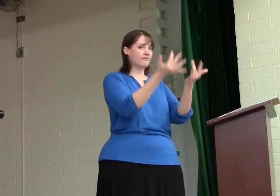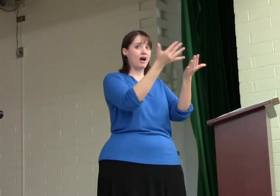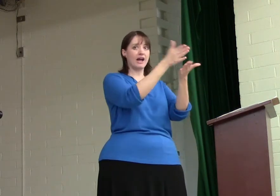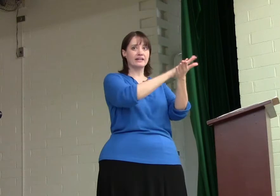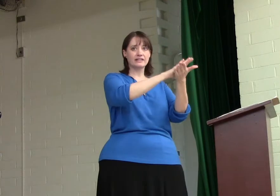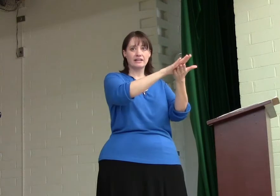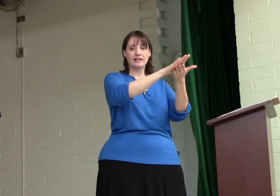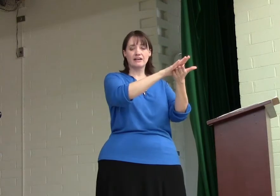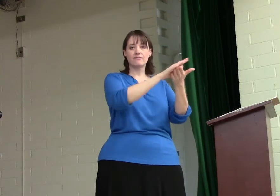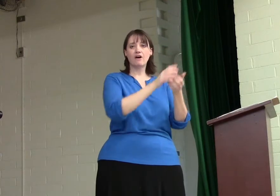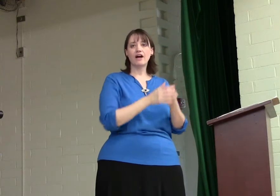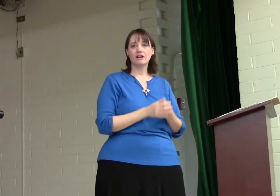refined in fire?